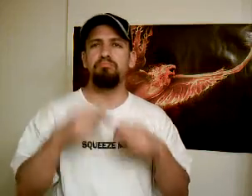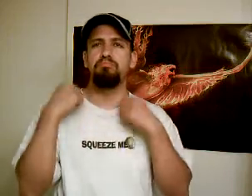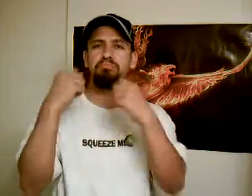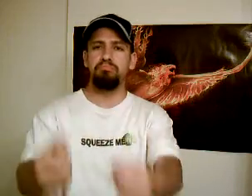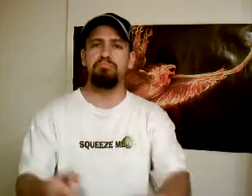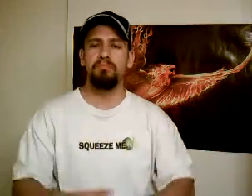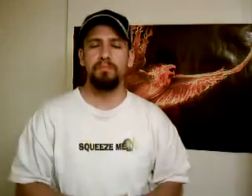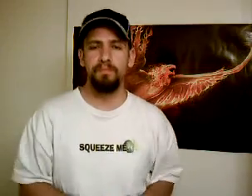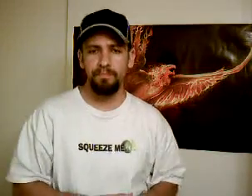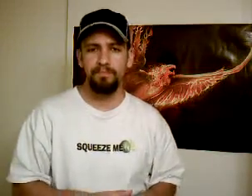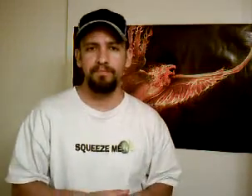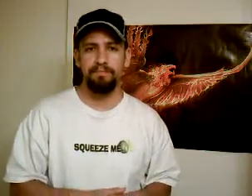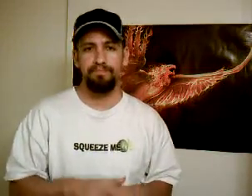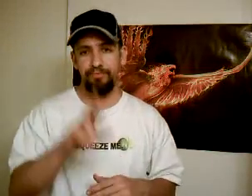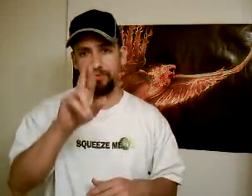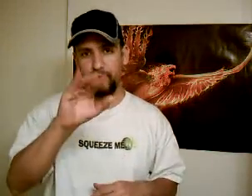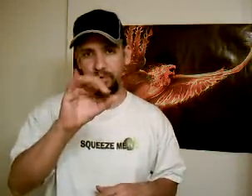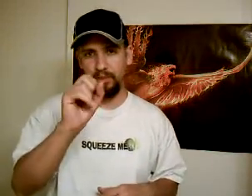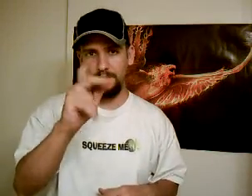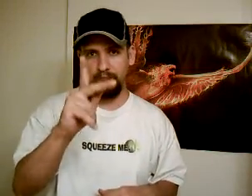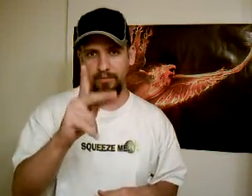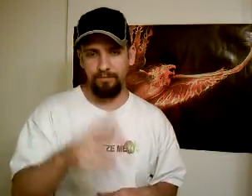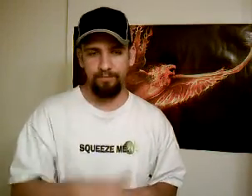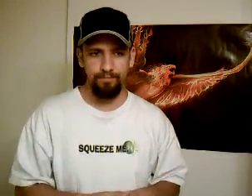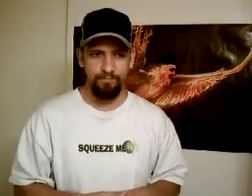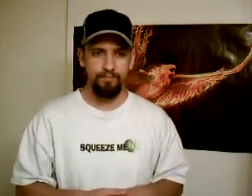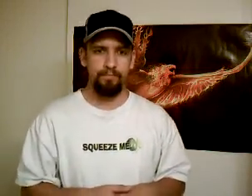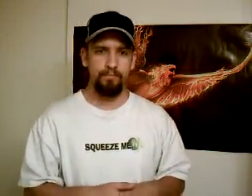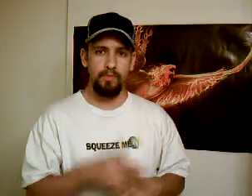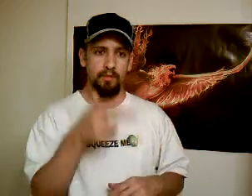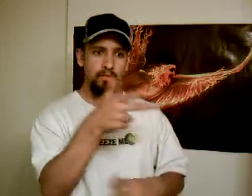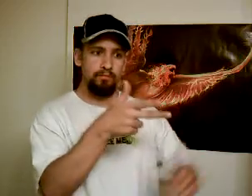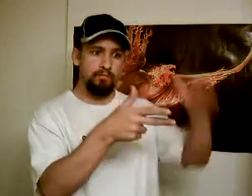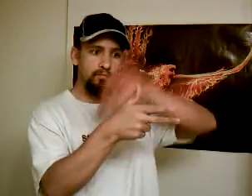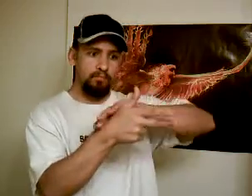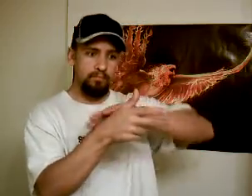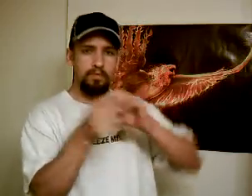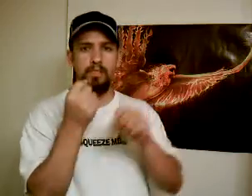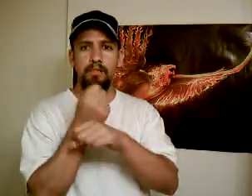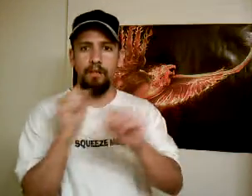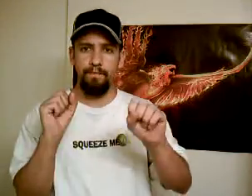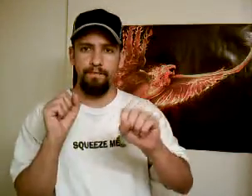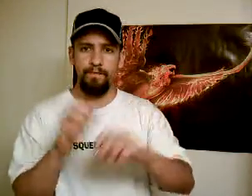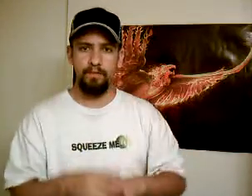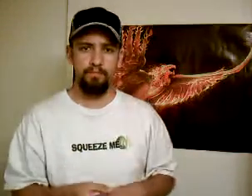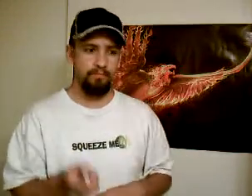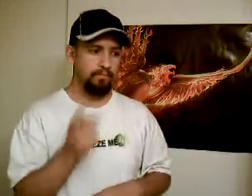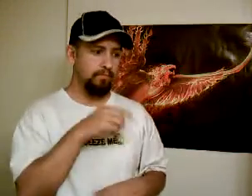buddy boom ilo East Ashton tough